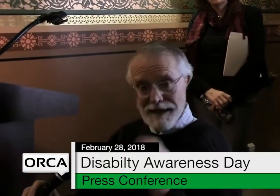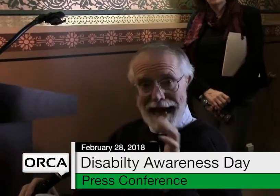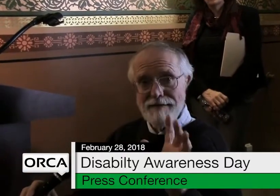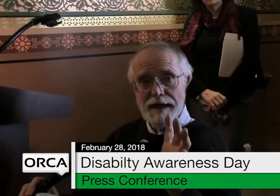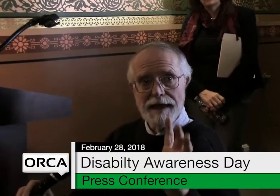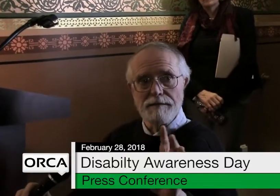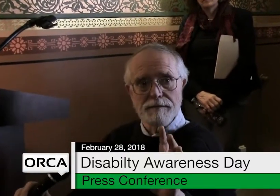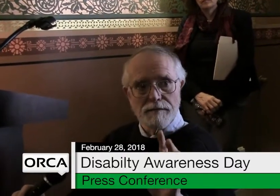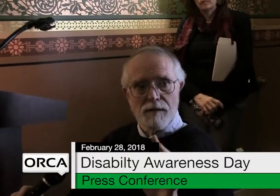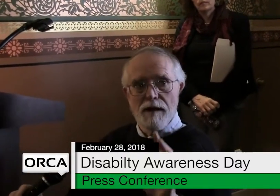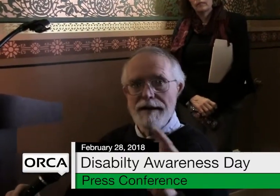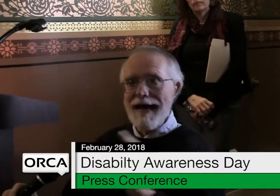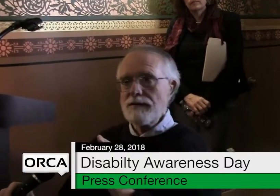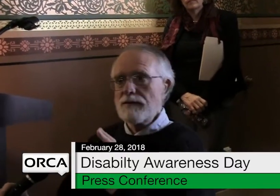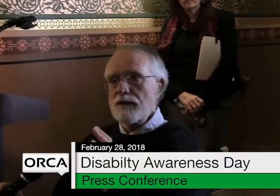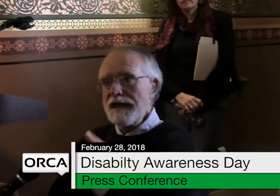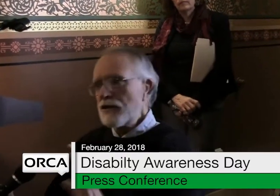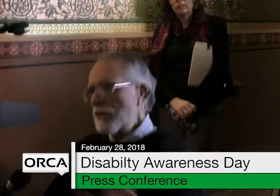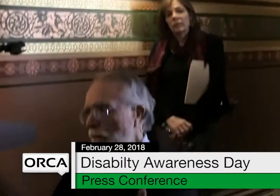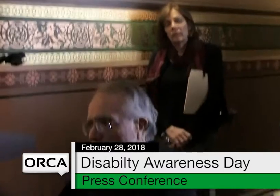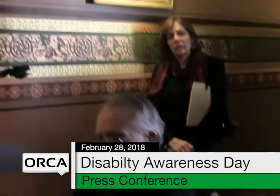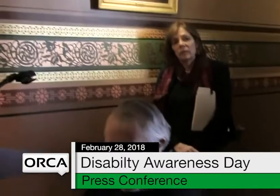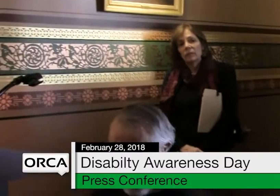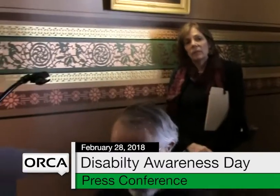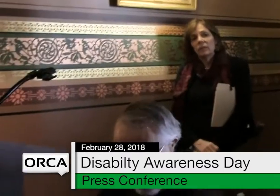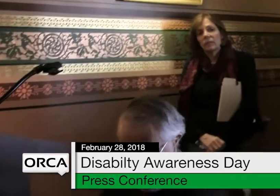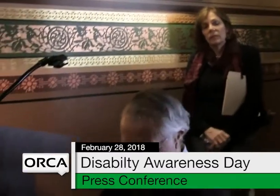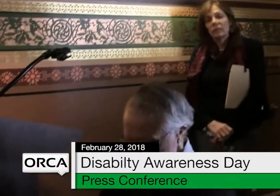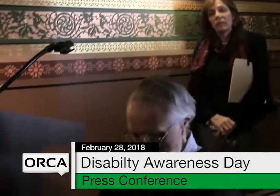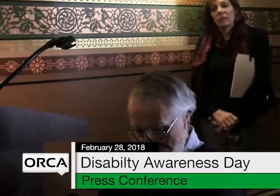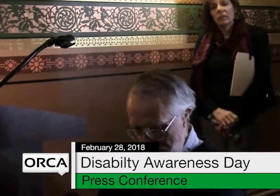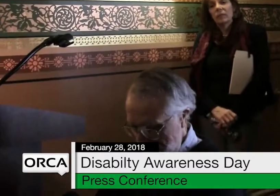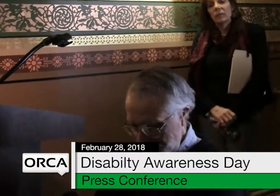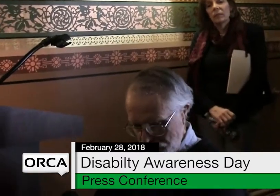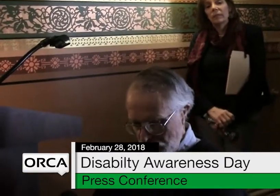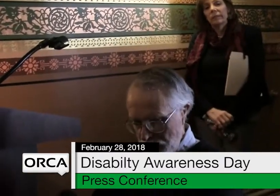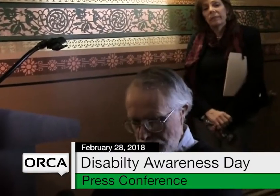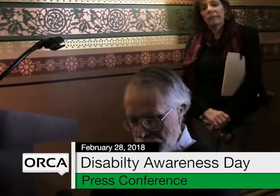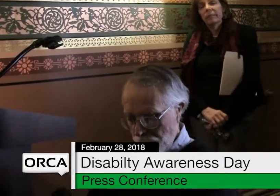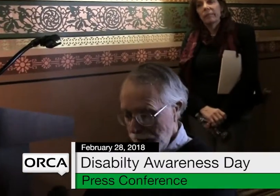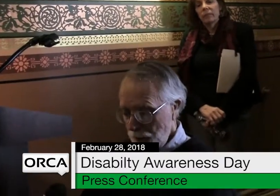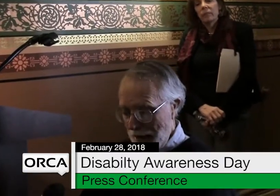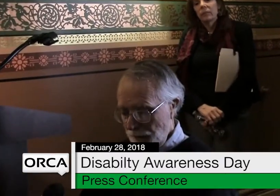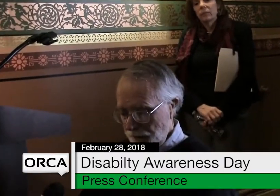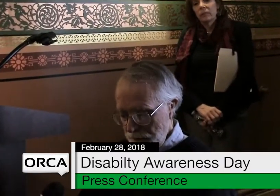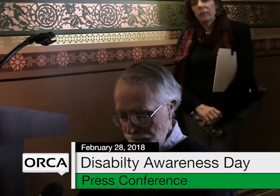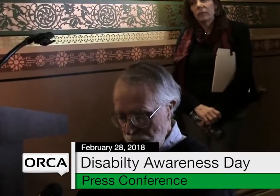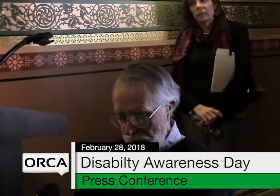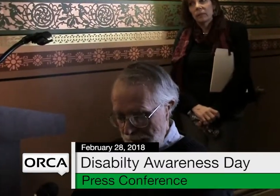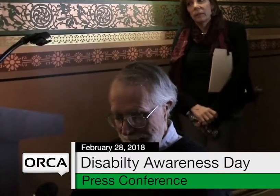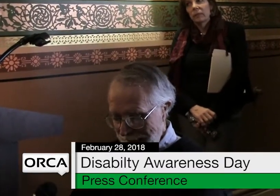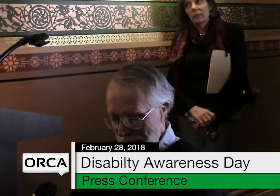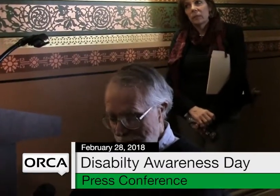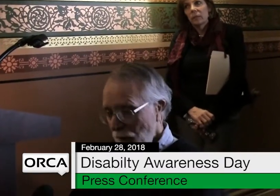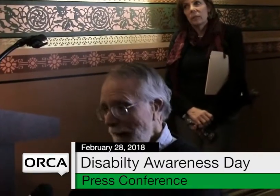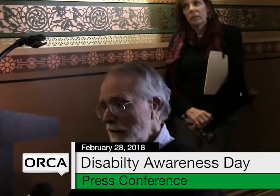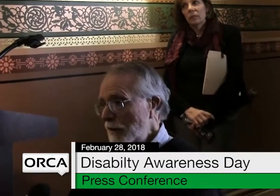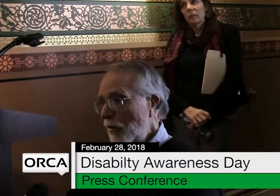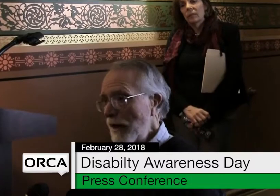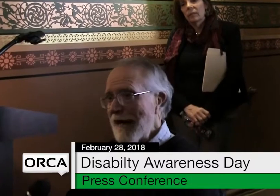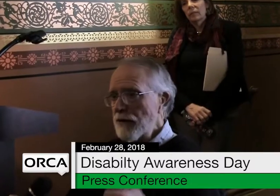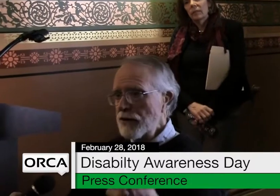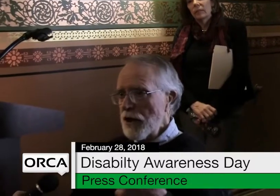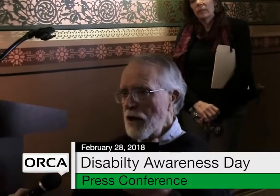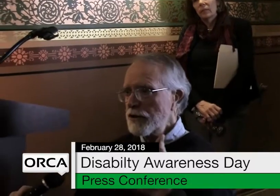that's a heavy hit. That leads to worse turnover, real problems. And then I